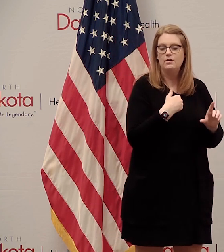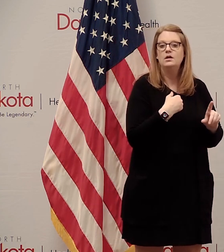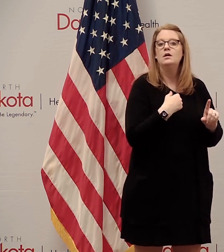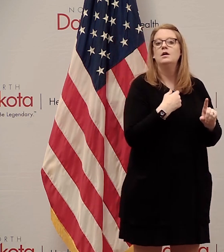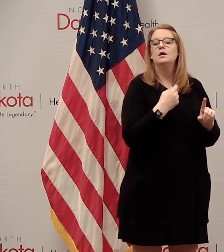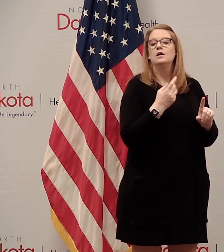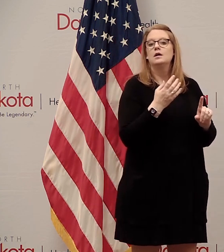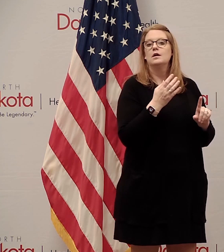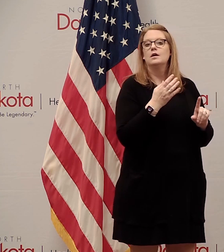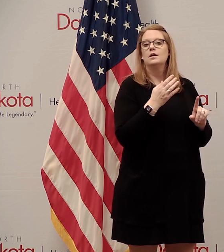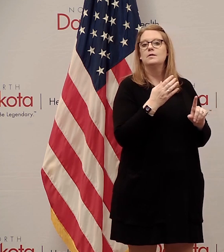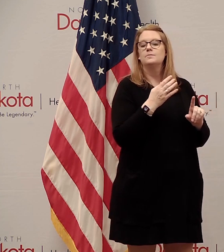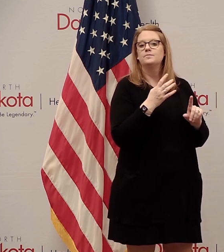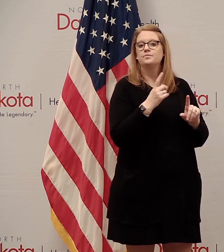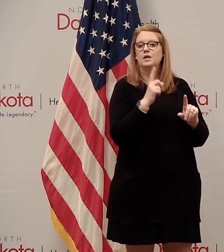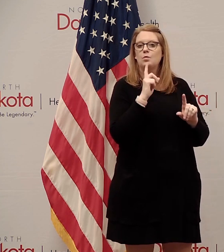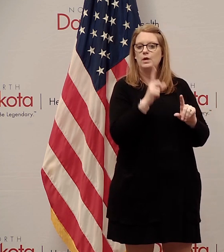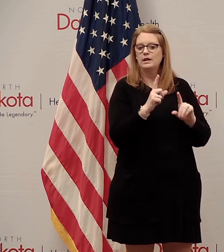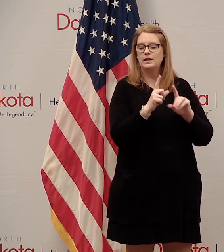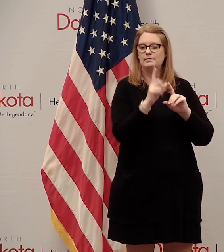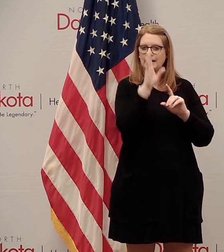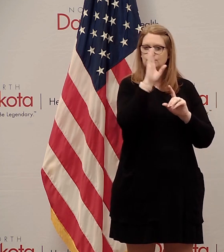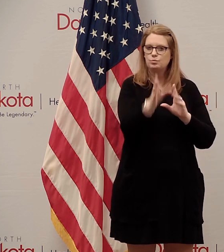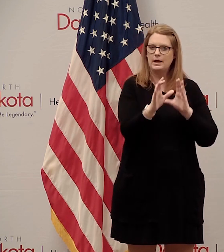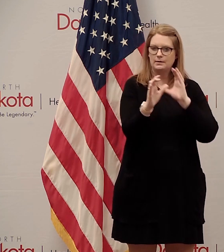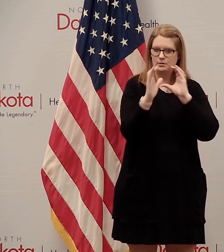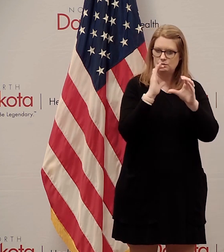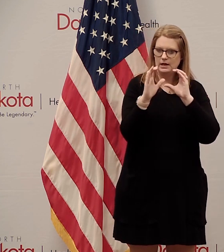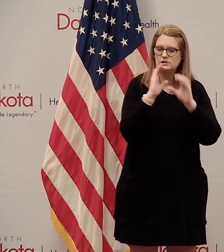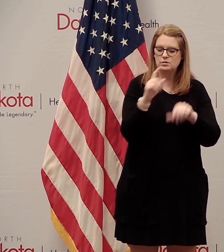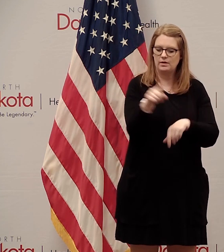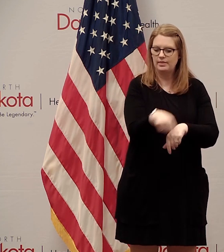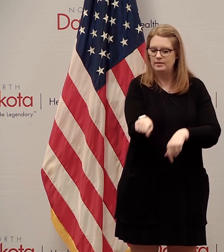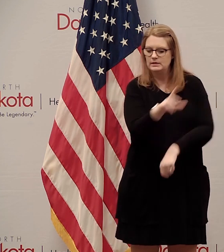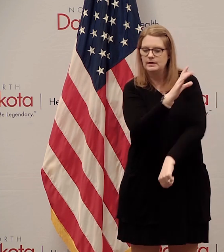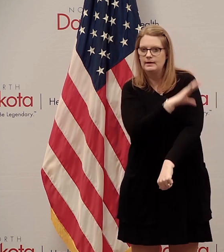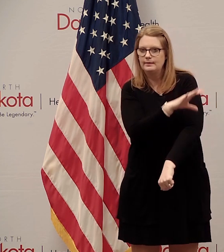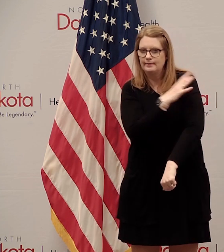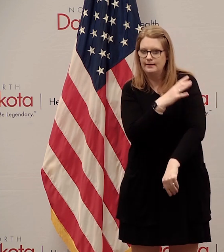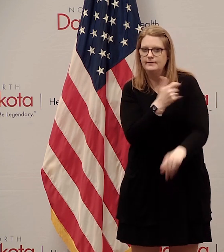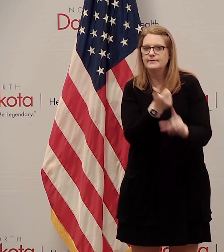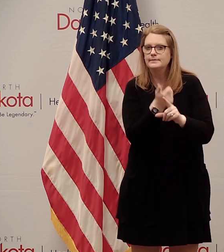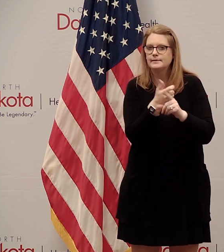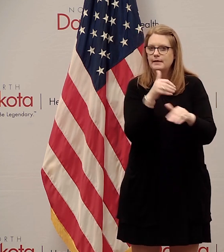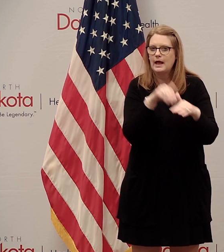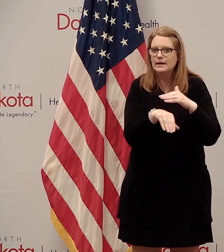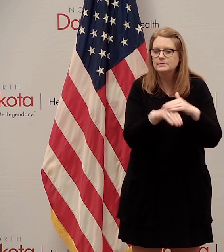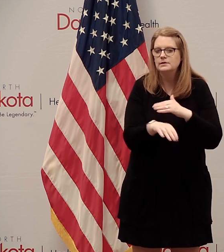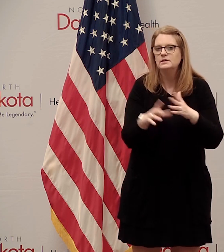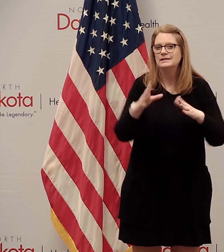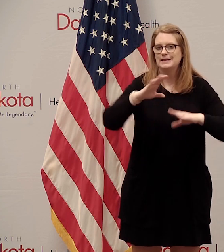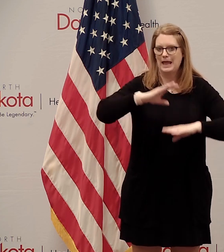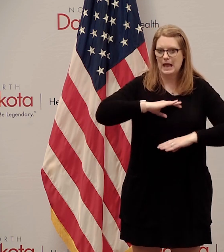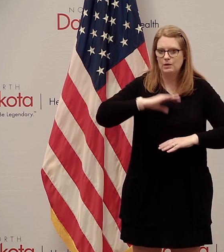to these clinicians as well relates to having access to adequate ppe